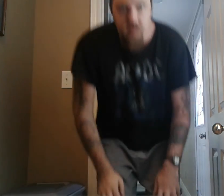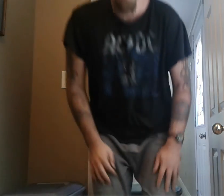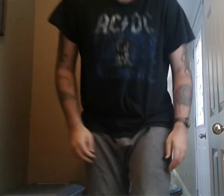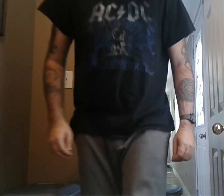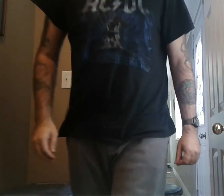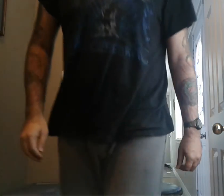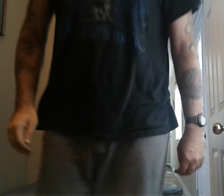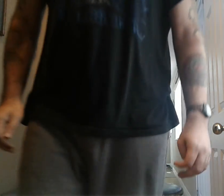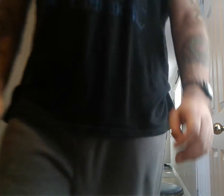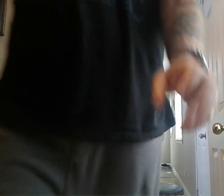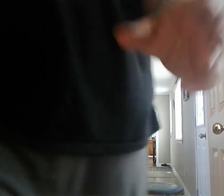Bye.